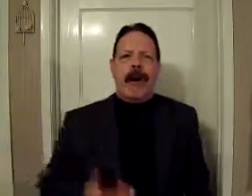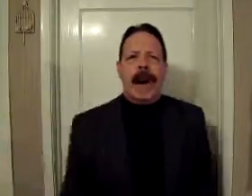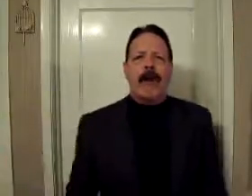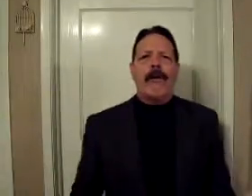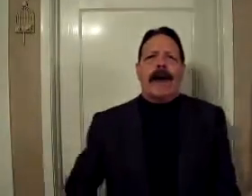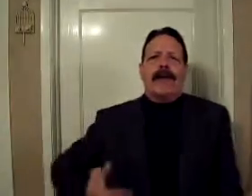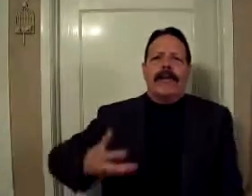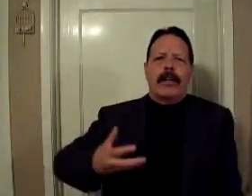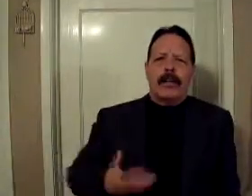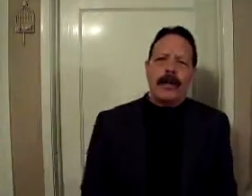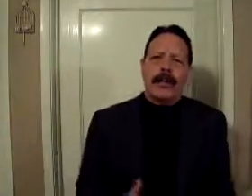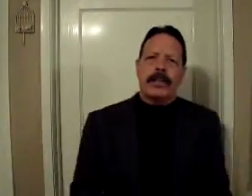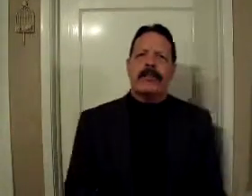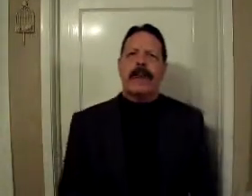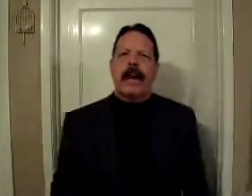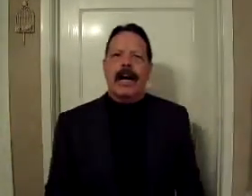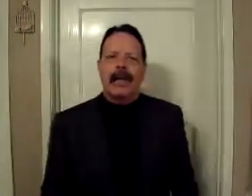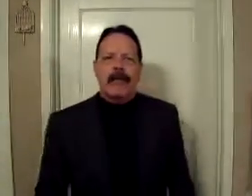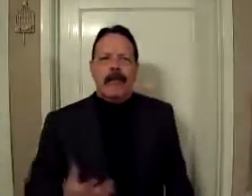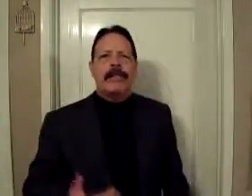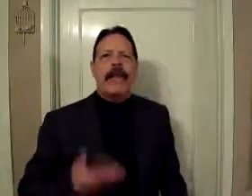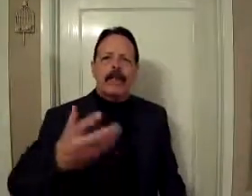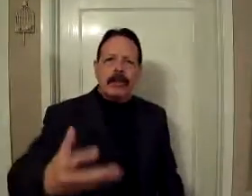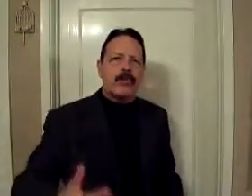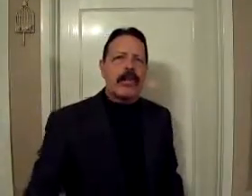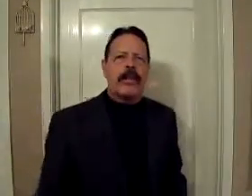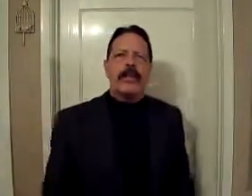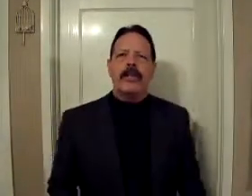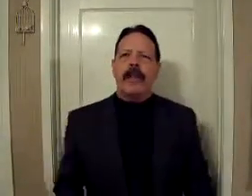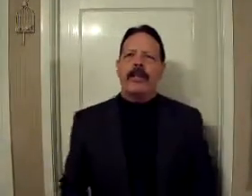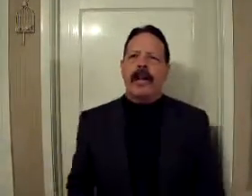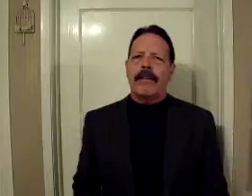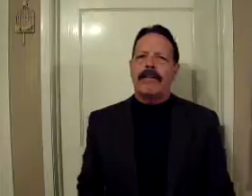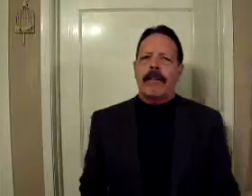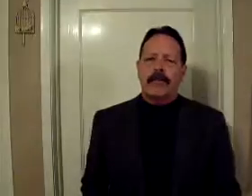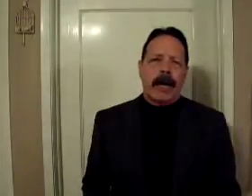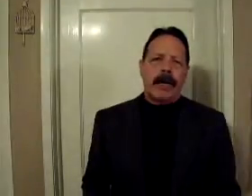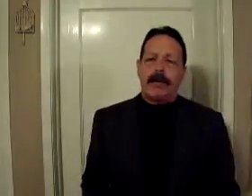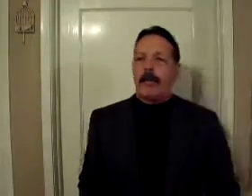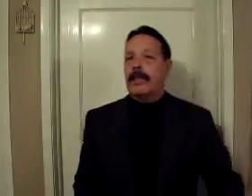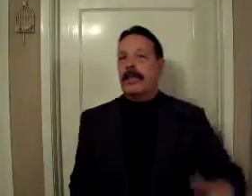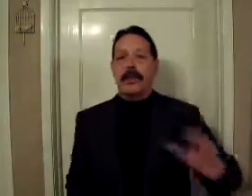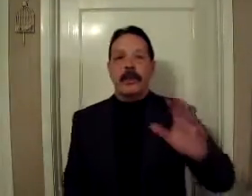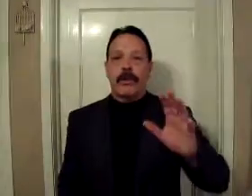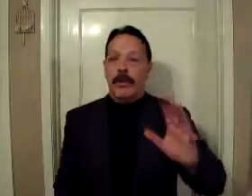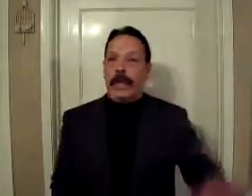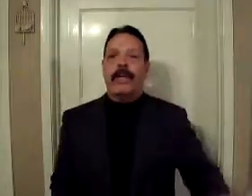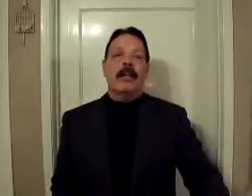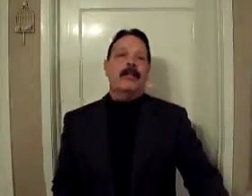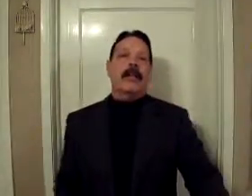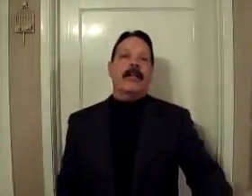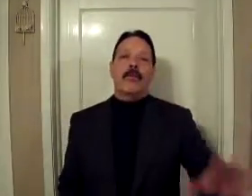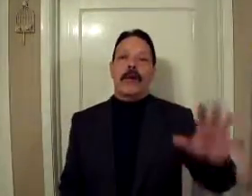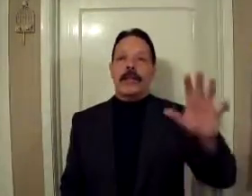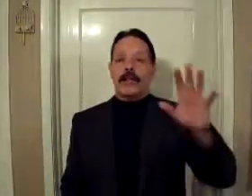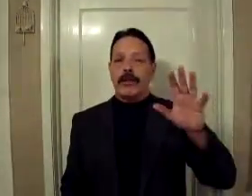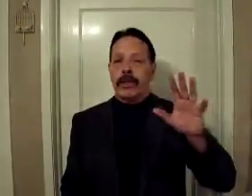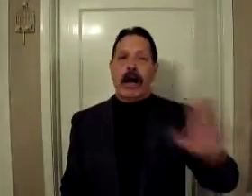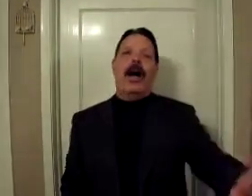power and the anointing of God be demonstrated in your life by the things that you think, by the way that you talk,